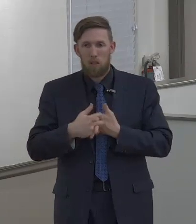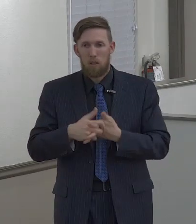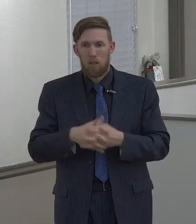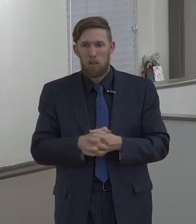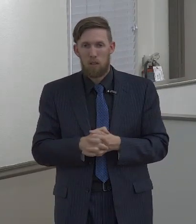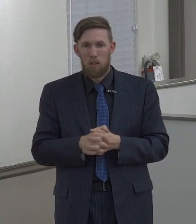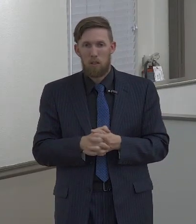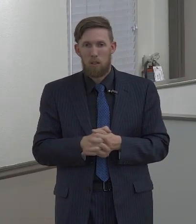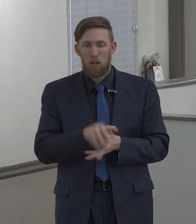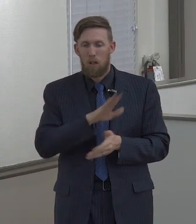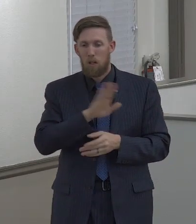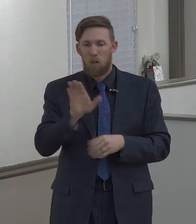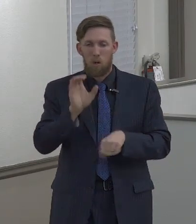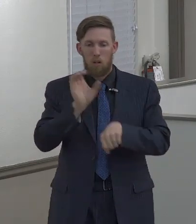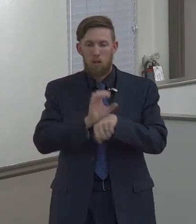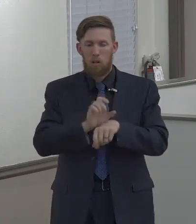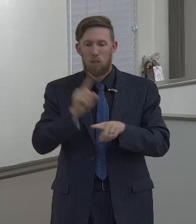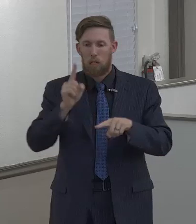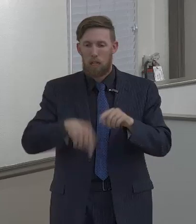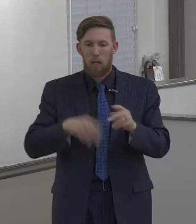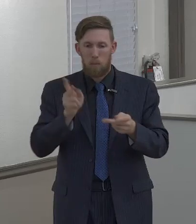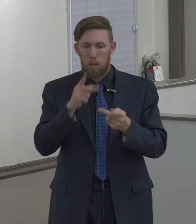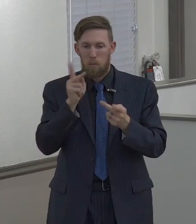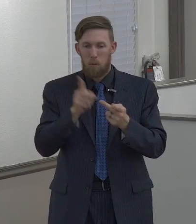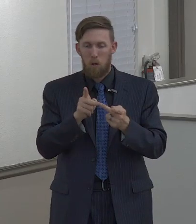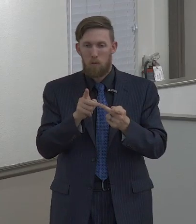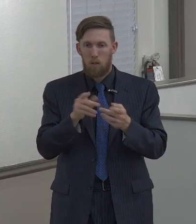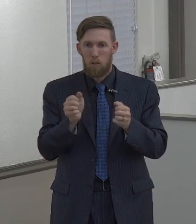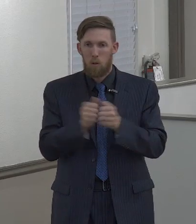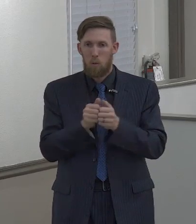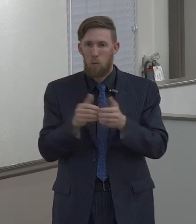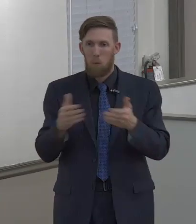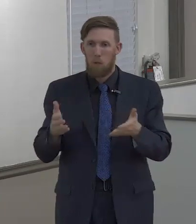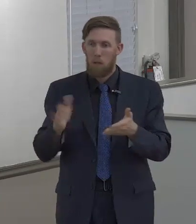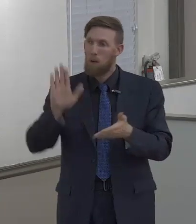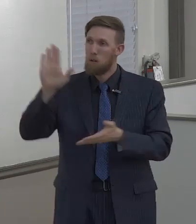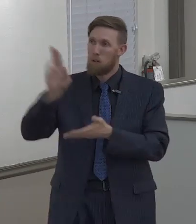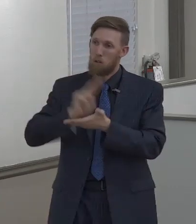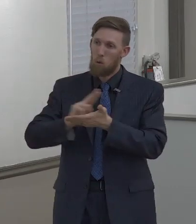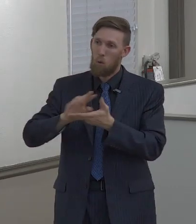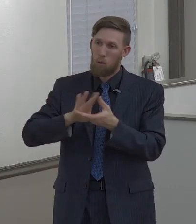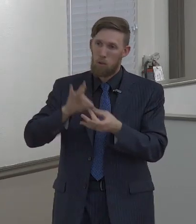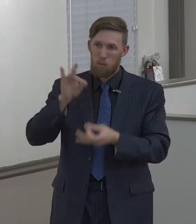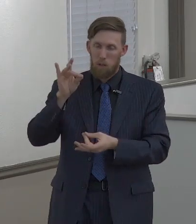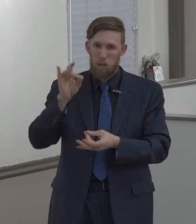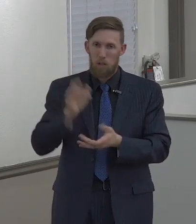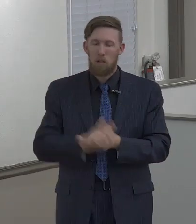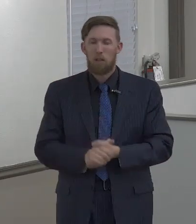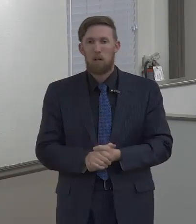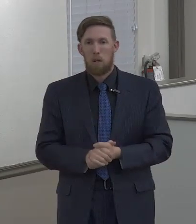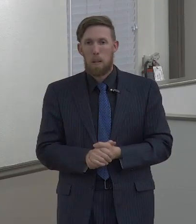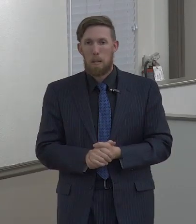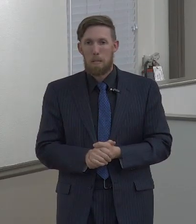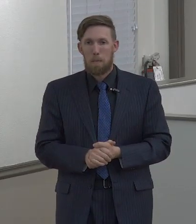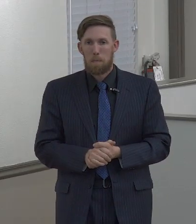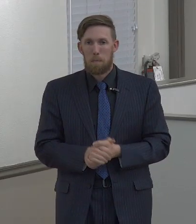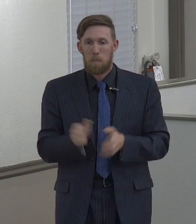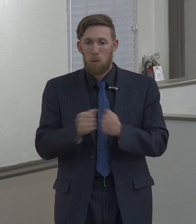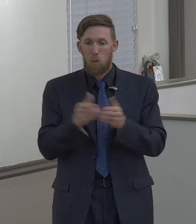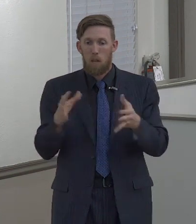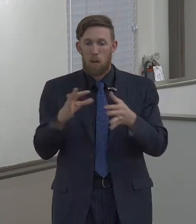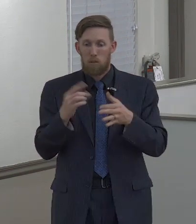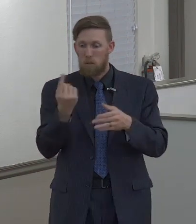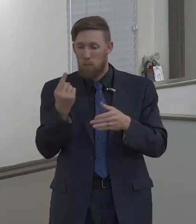church can be right now, without the bond that holds it all together, it's just going to fall apart.